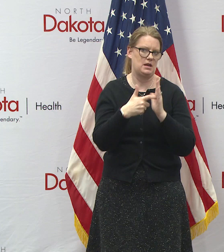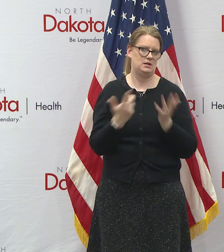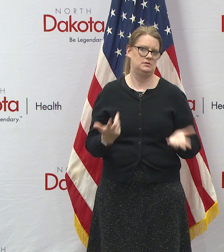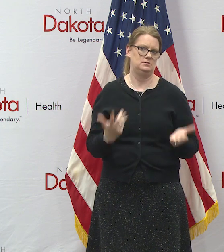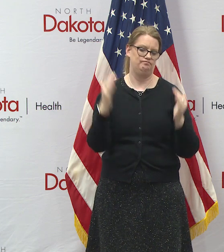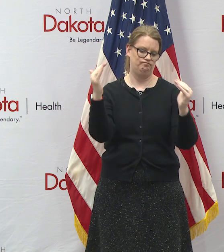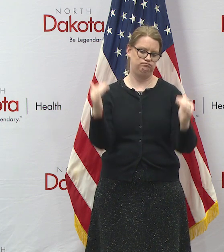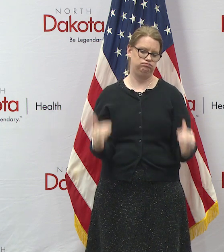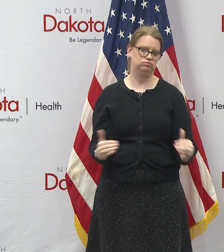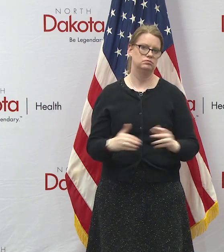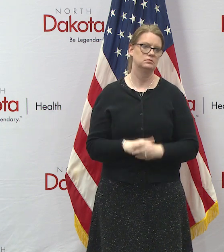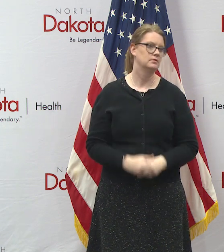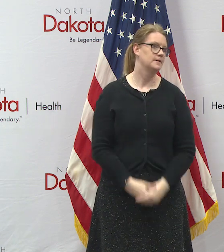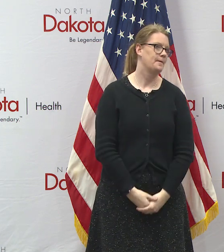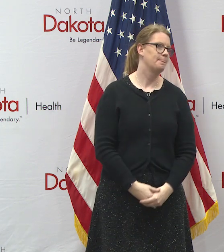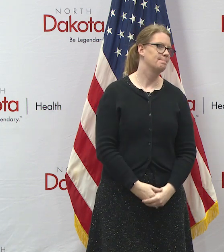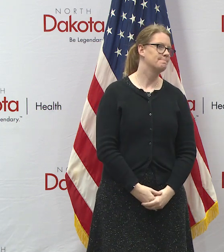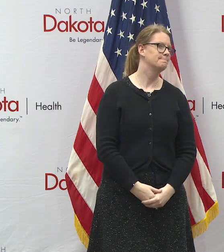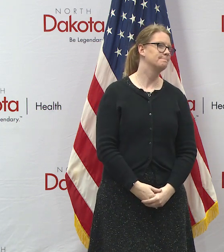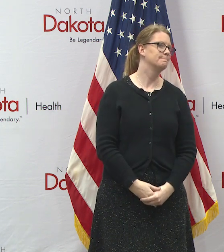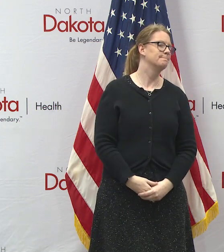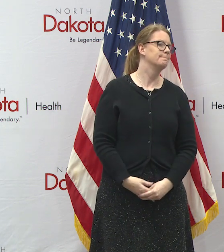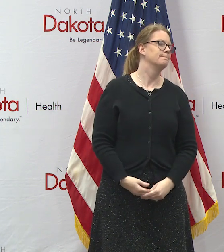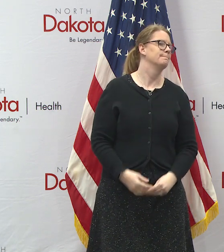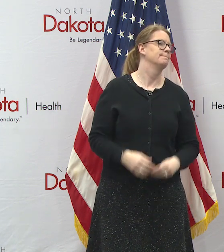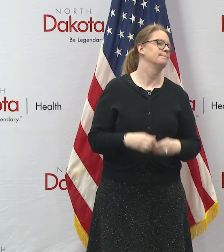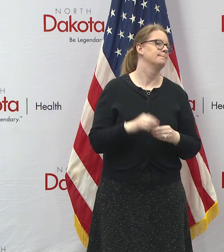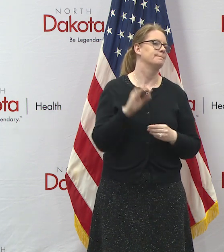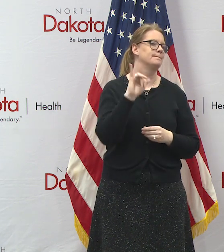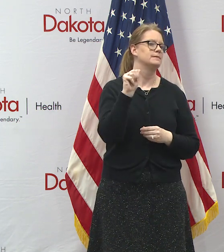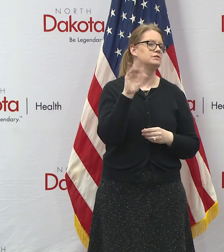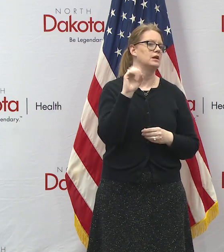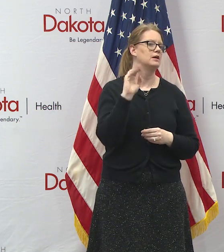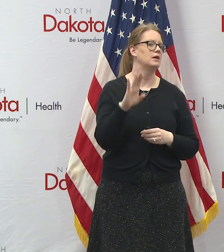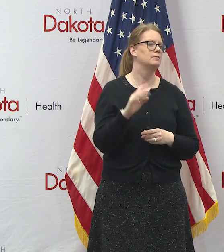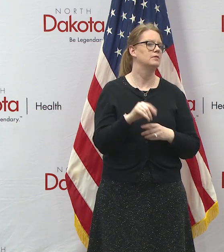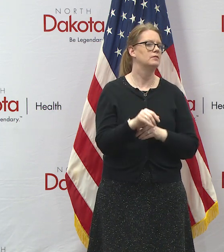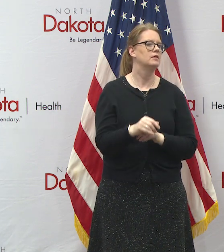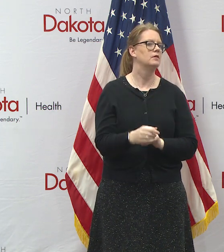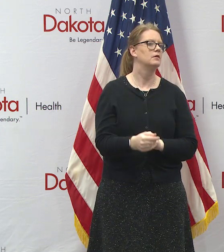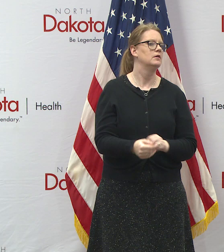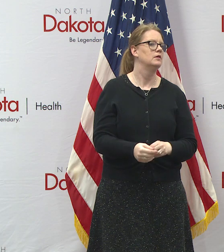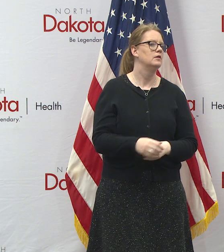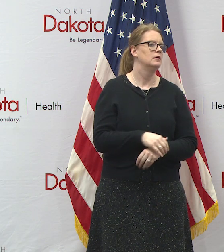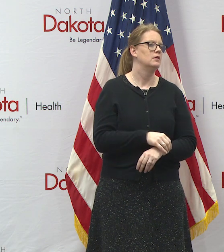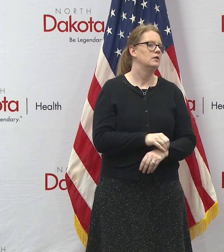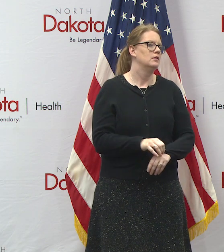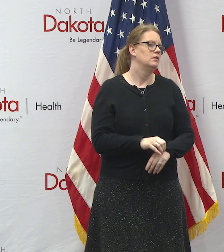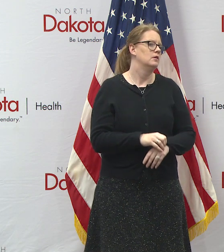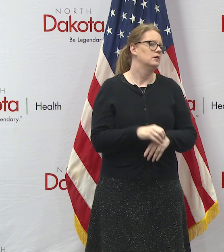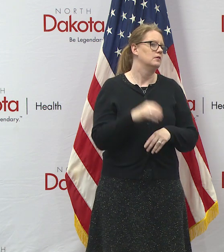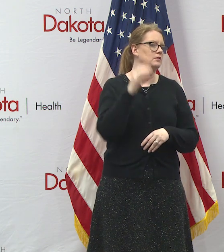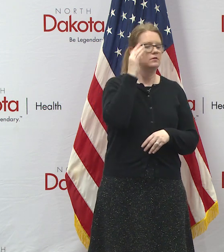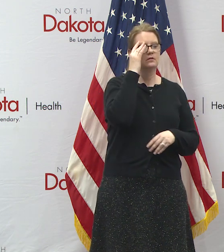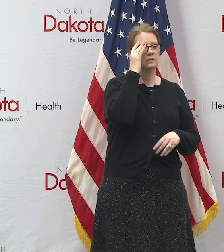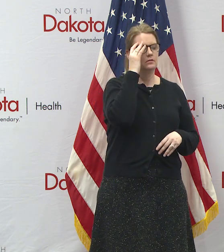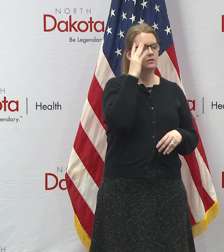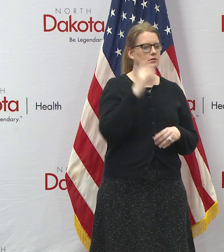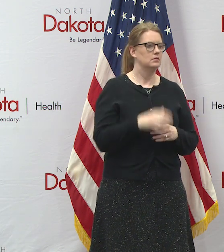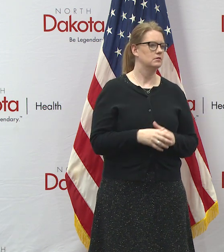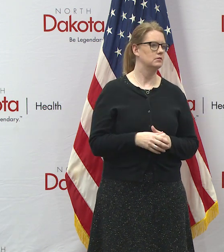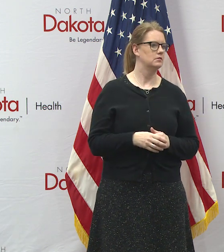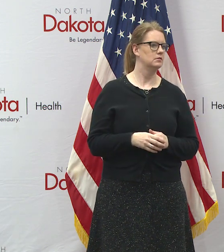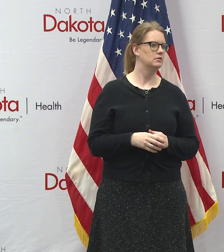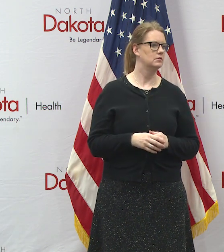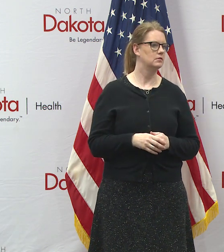jacob my final question i promise in reference to the uh frost laws obviously over the fall and winter there is a lot of excessive moisture that